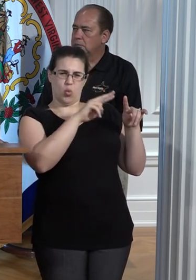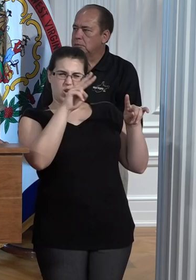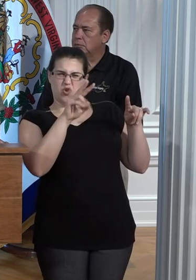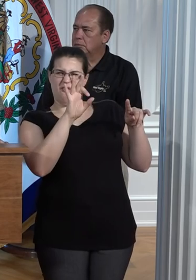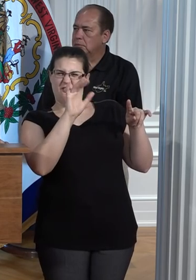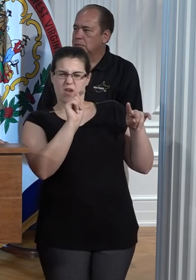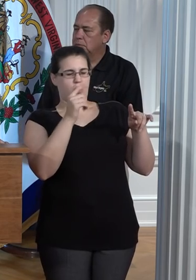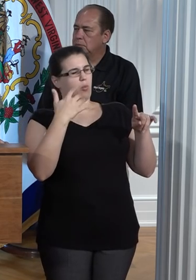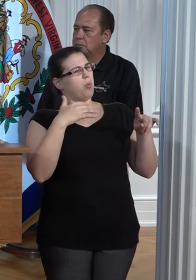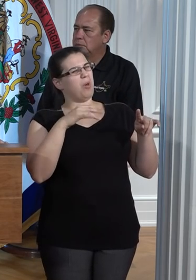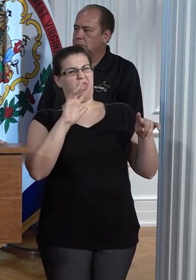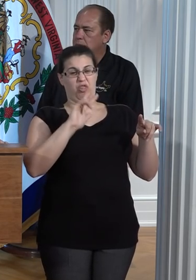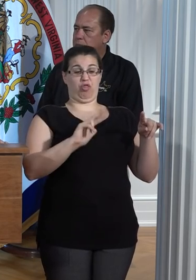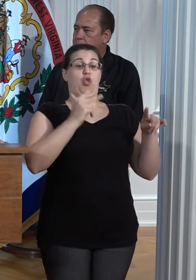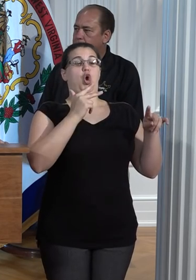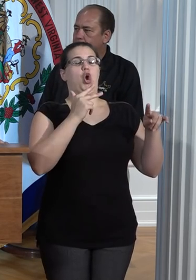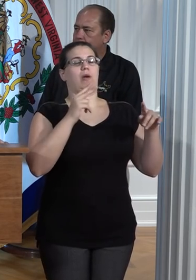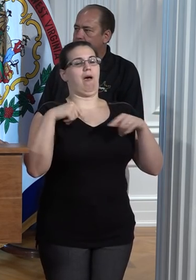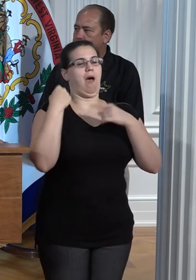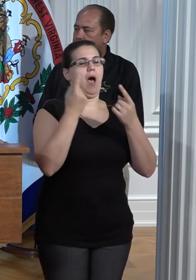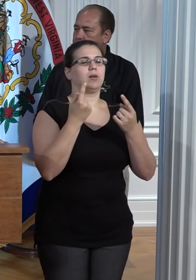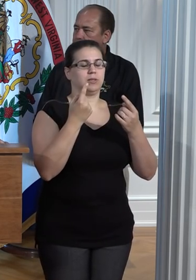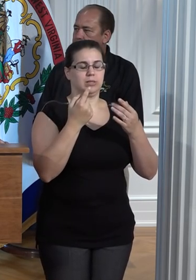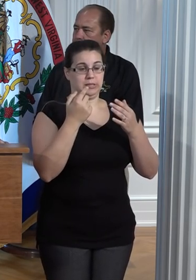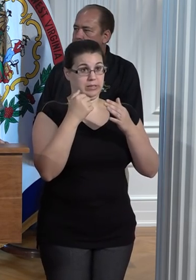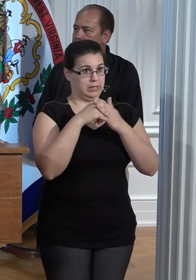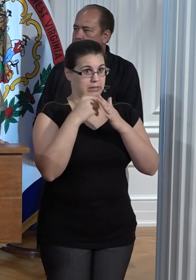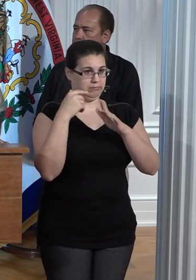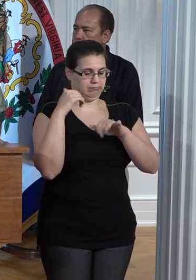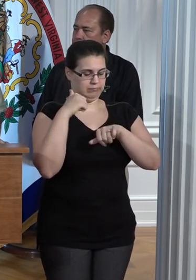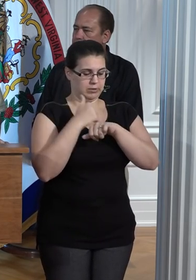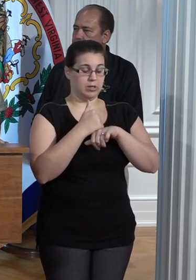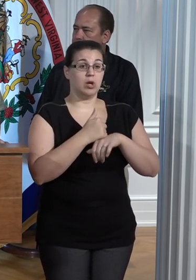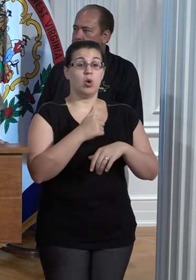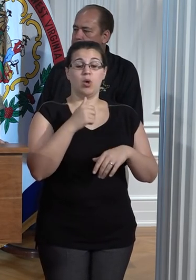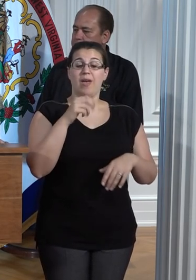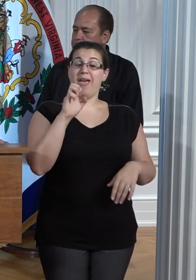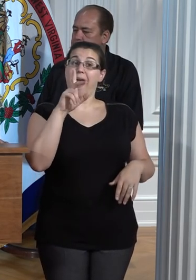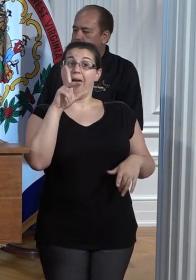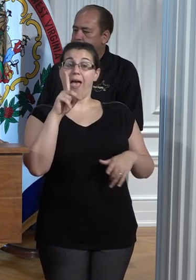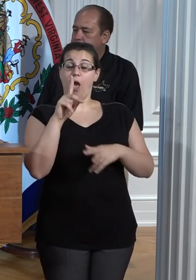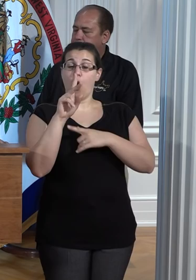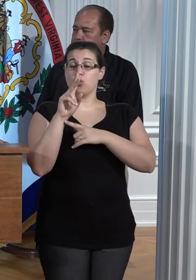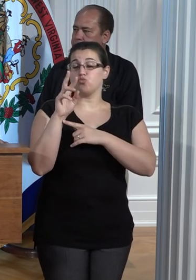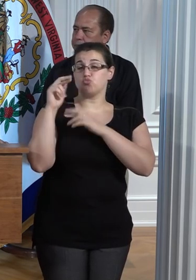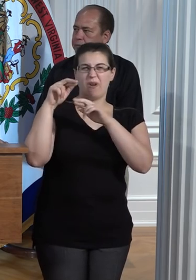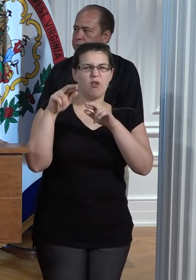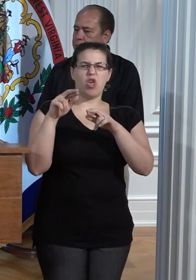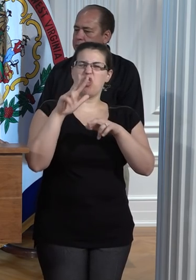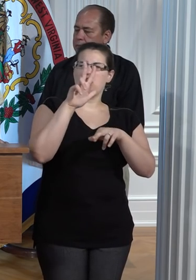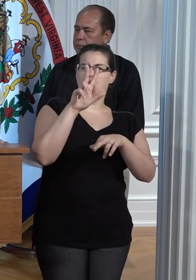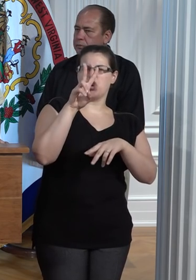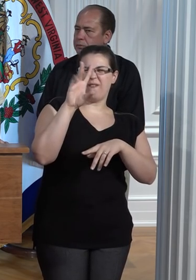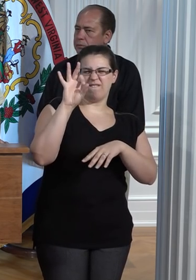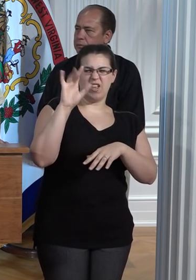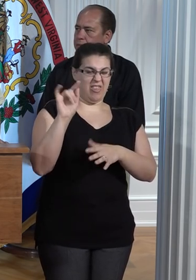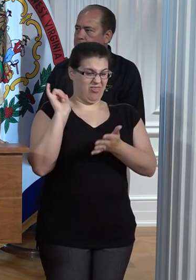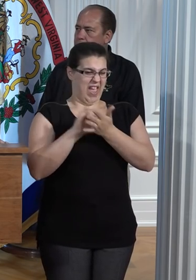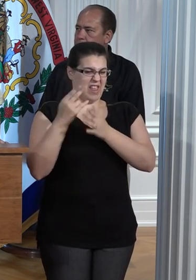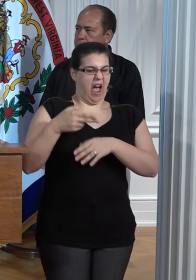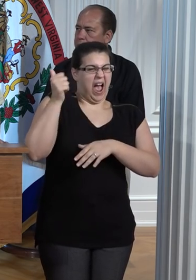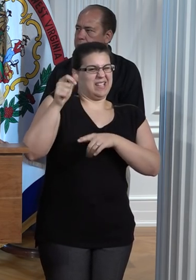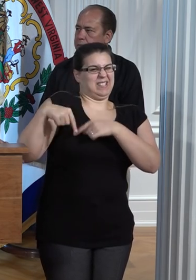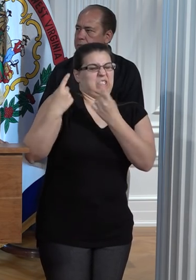in recorded history. The Elk River at Queen Shoals, 32 feet. It was the highest since